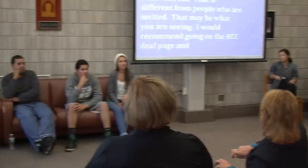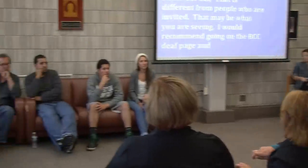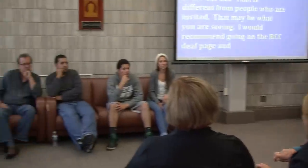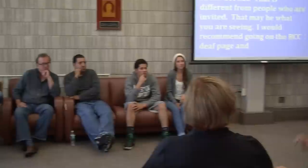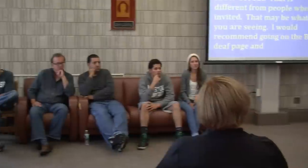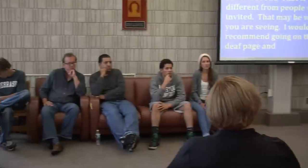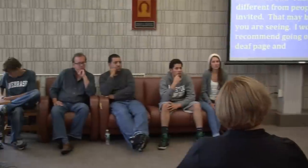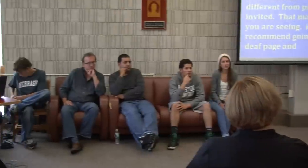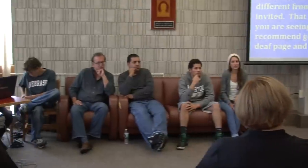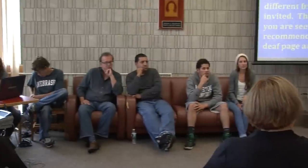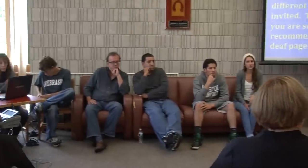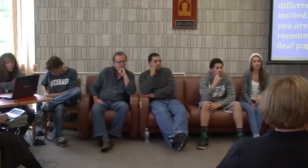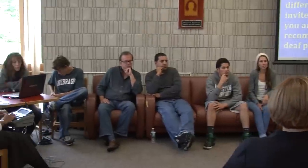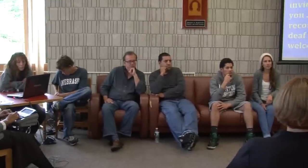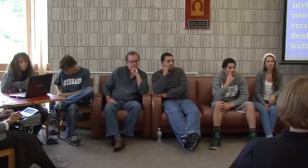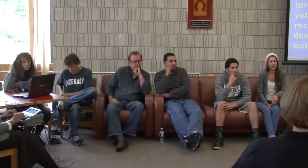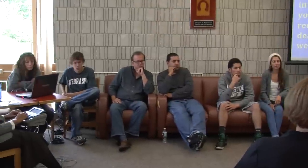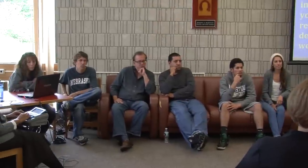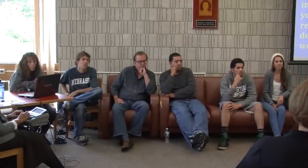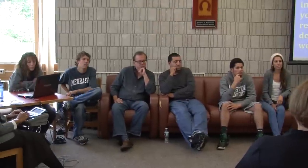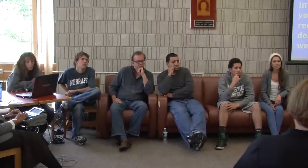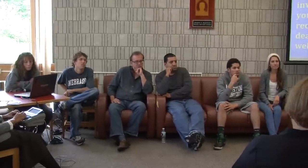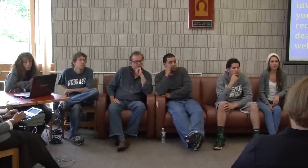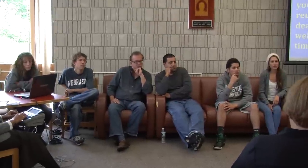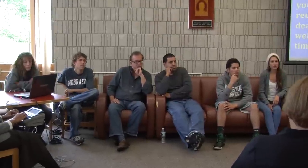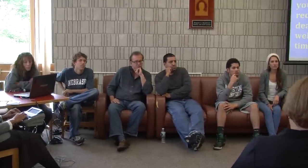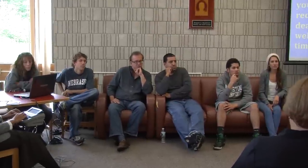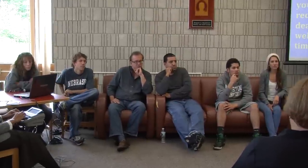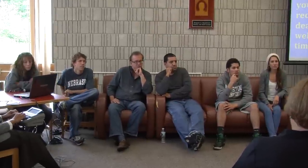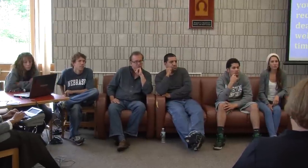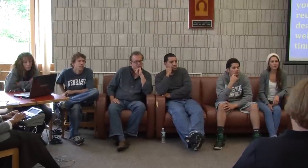I think we have time for one more question if there's one more question.